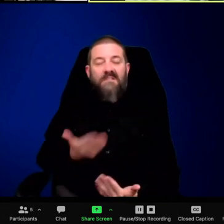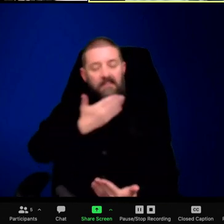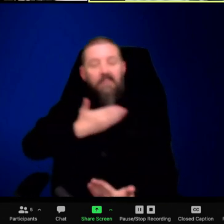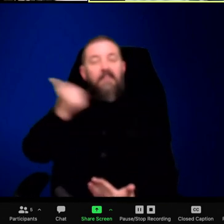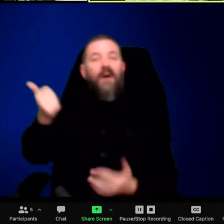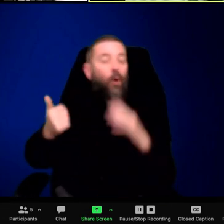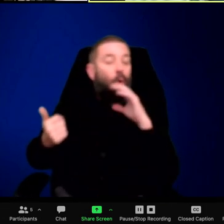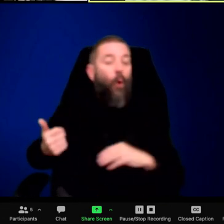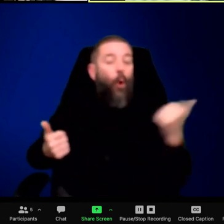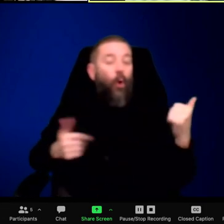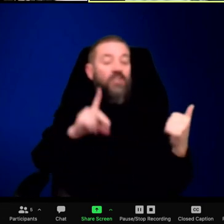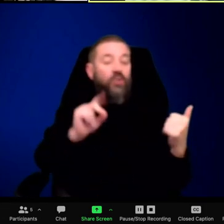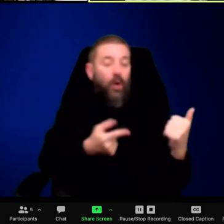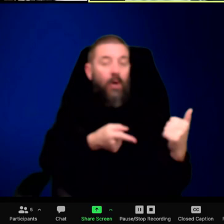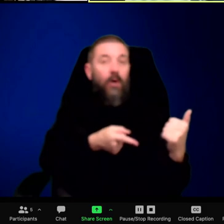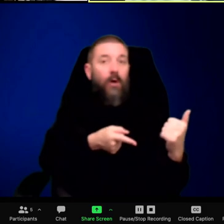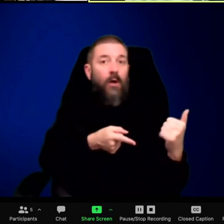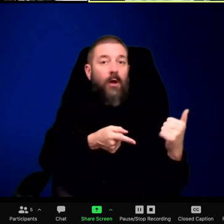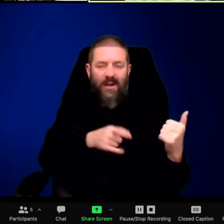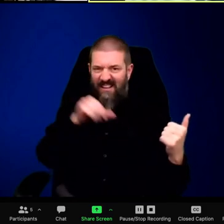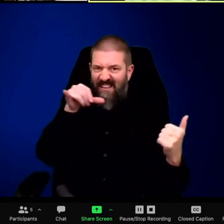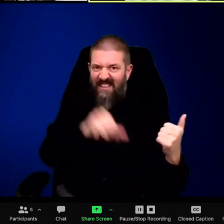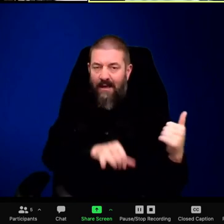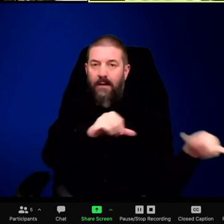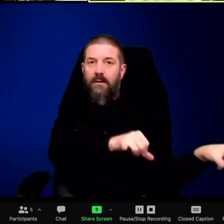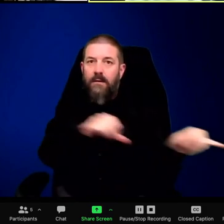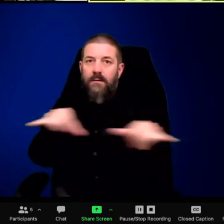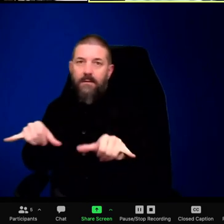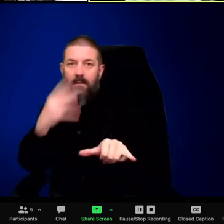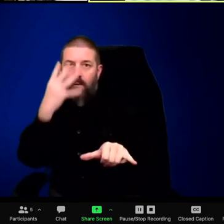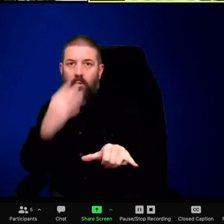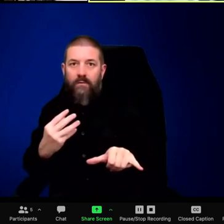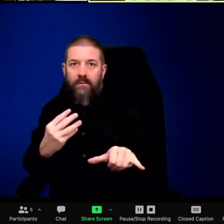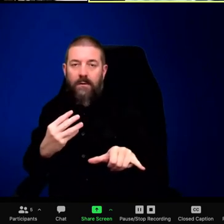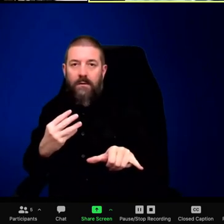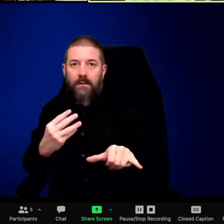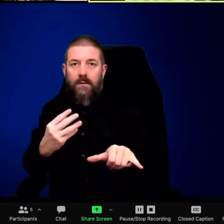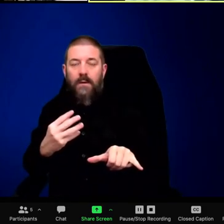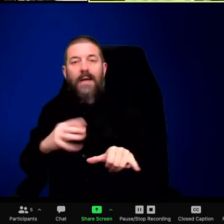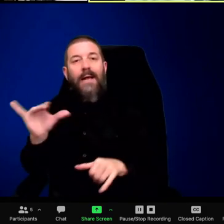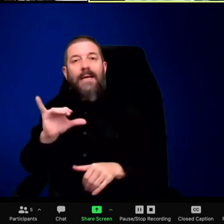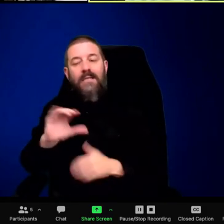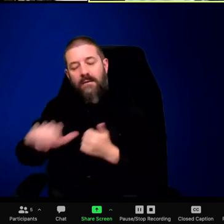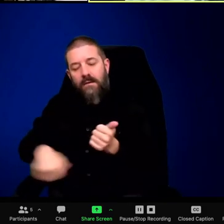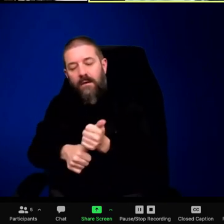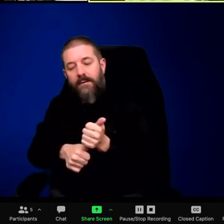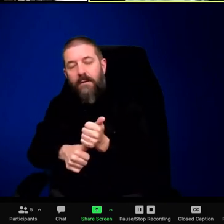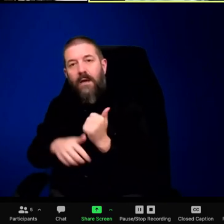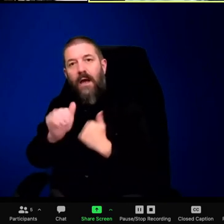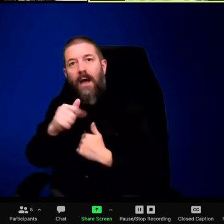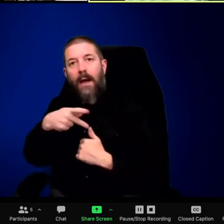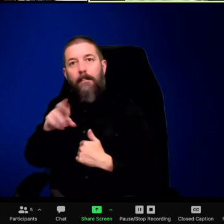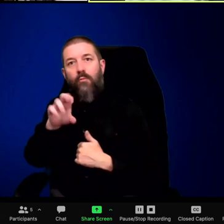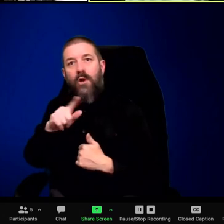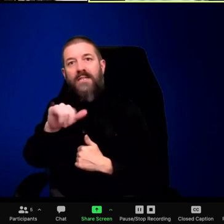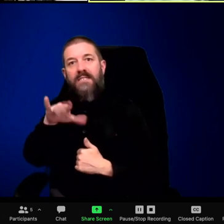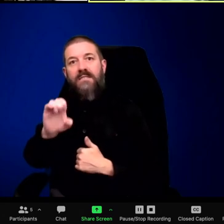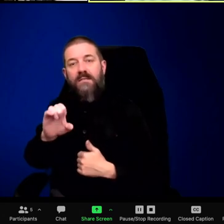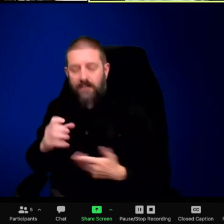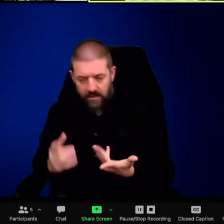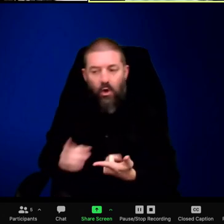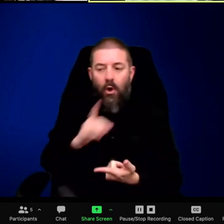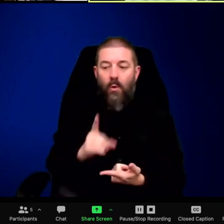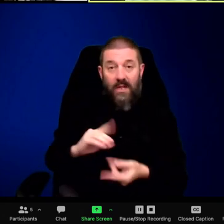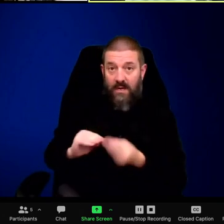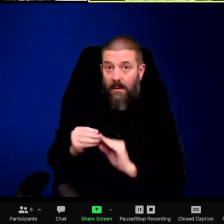not so familiar with it, in a dog team, you put the new dog, the young dog, in tandem